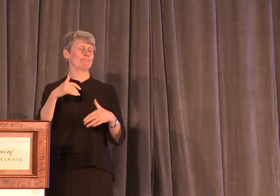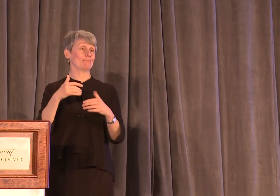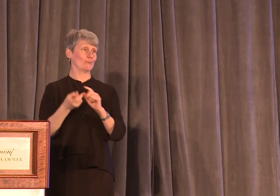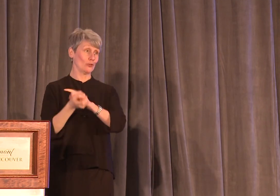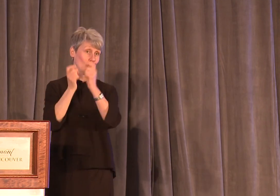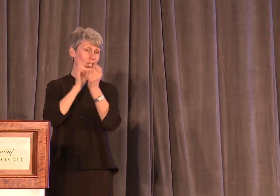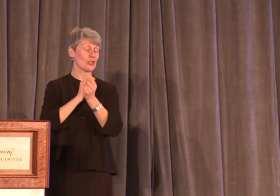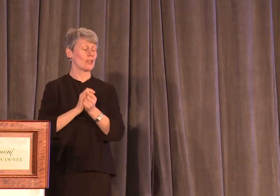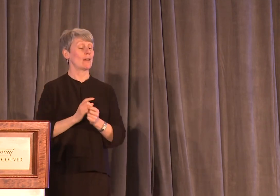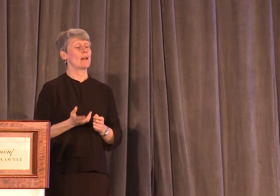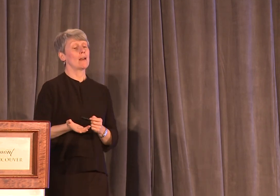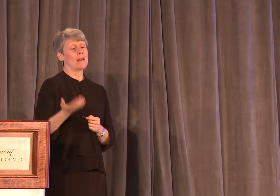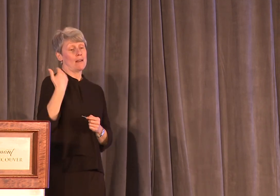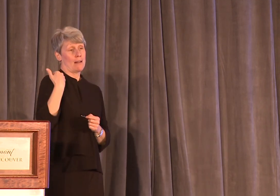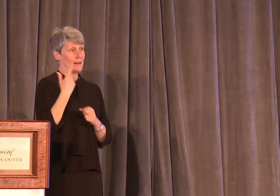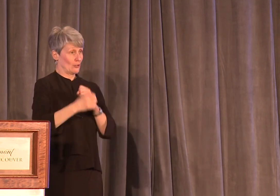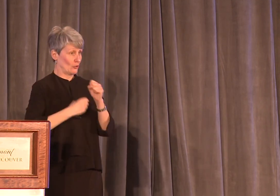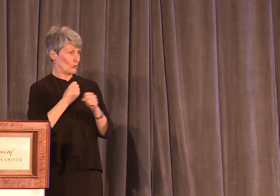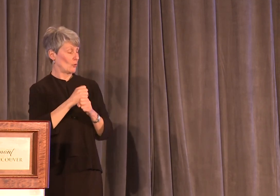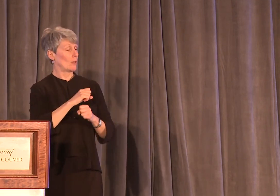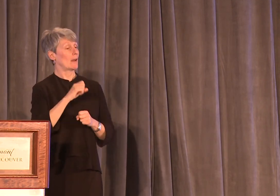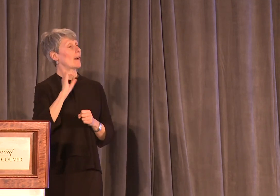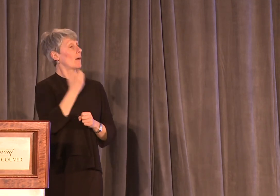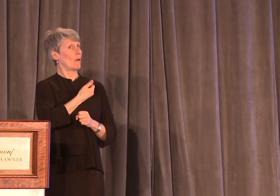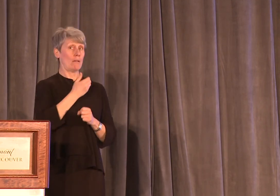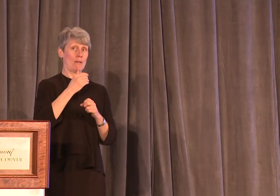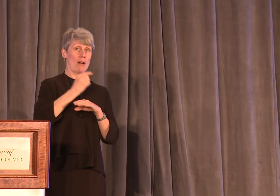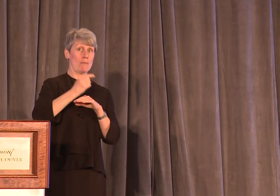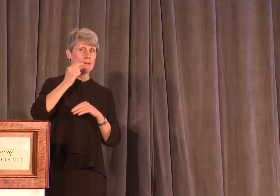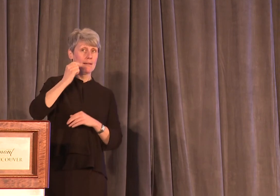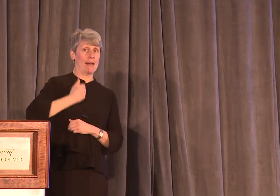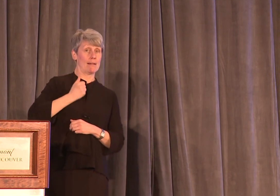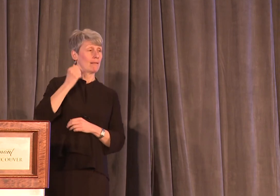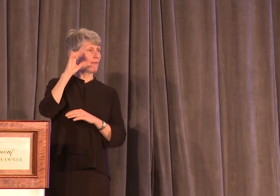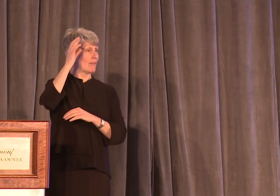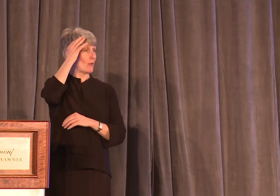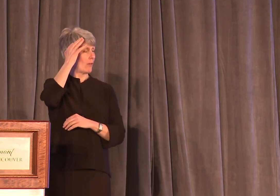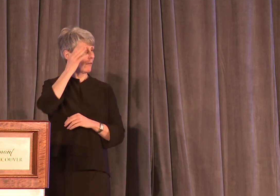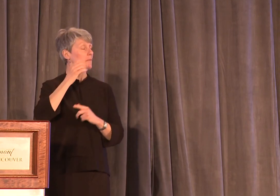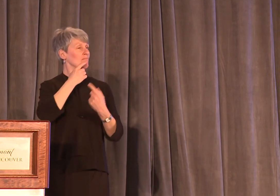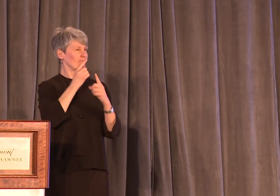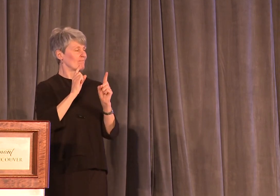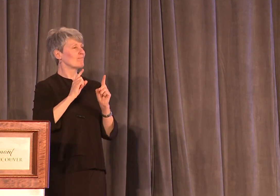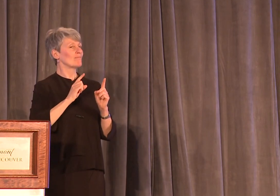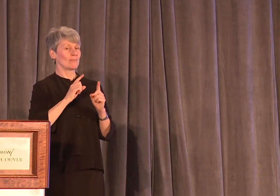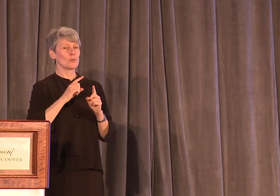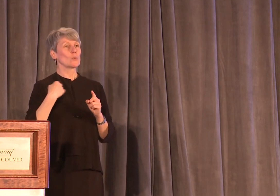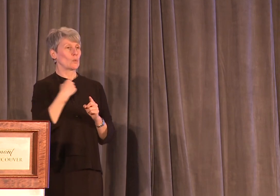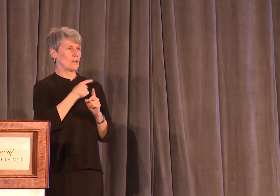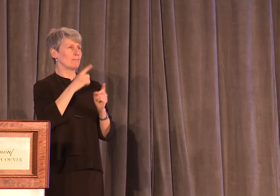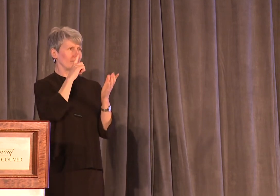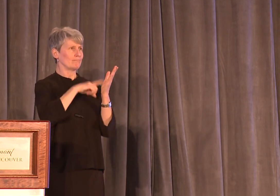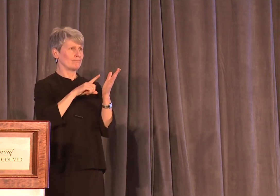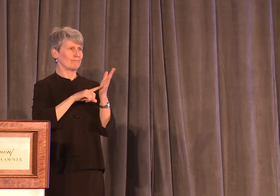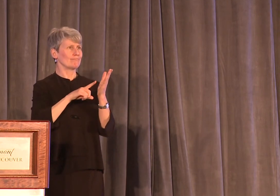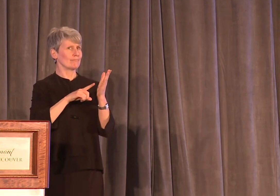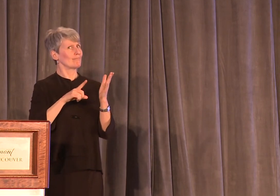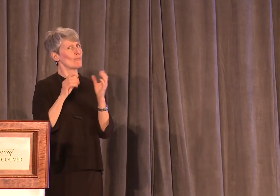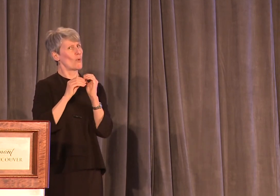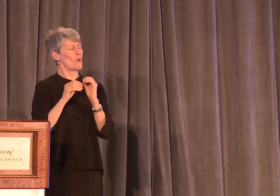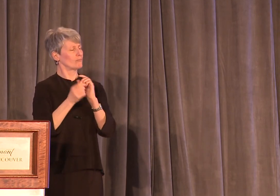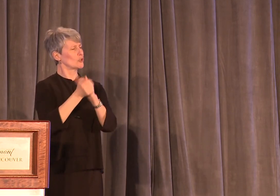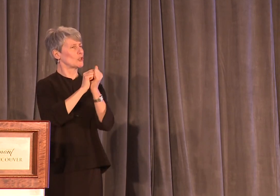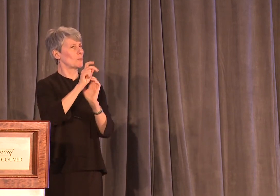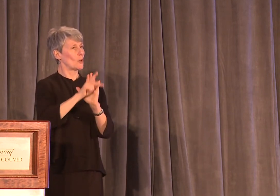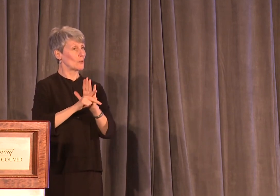Finally, last year, the federal government announced $100 million to combat gender-based violence citing the Globe's investigation. And you're seeing